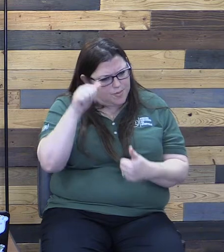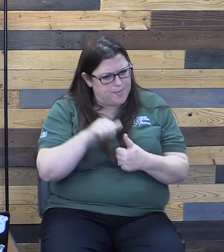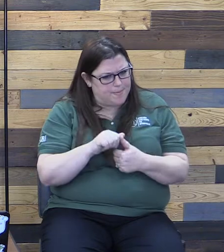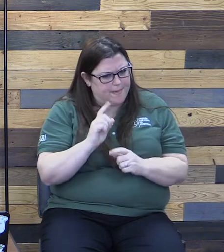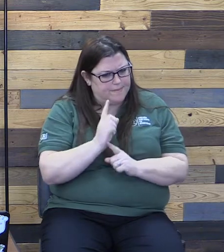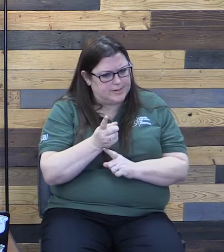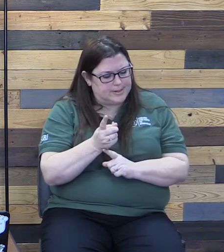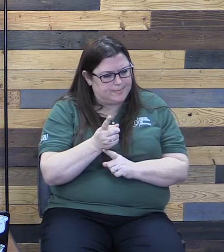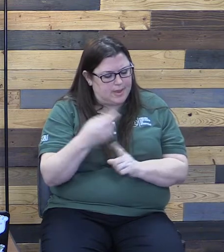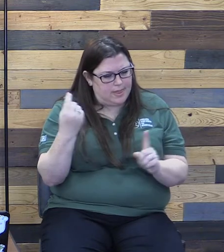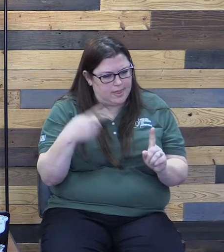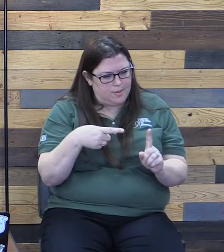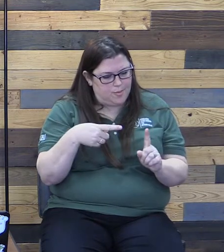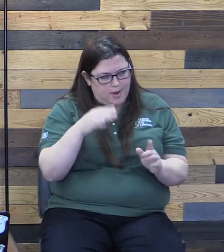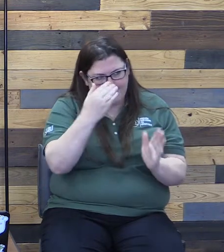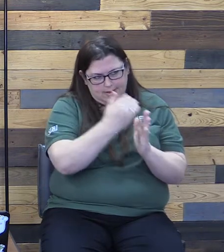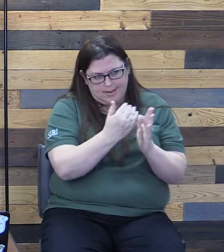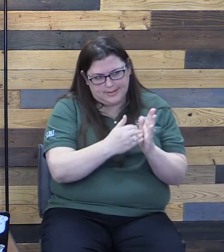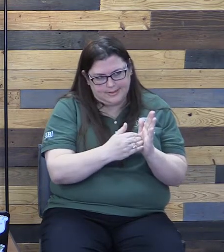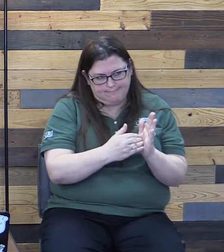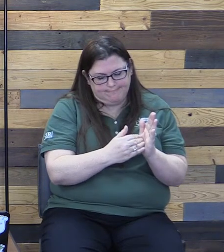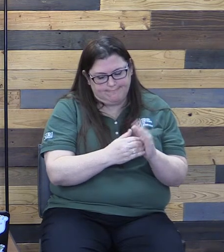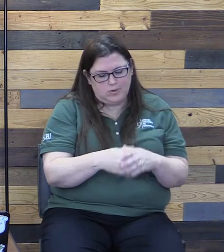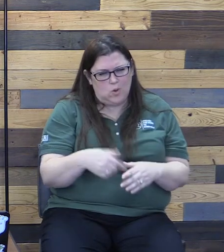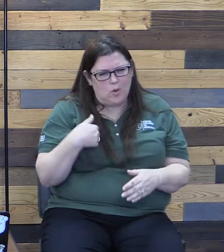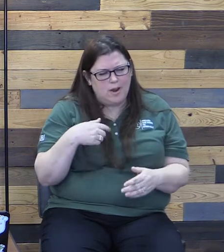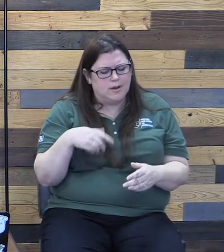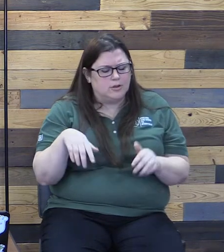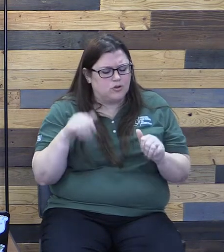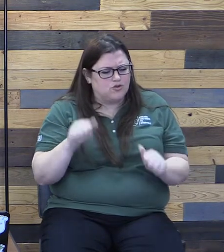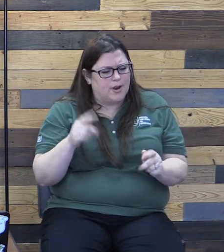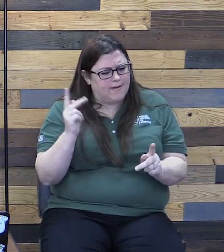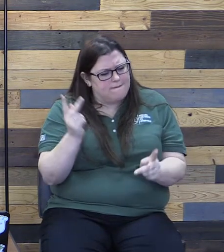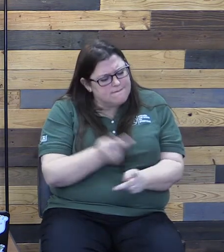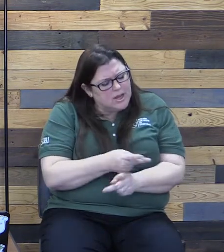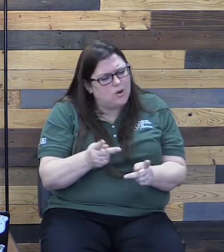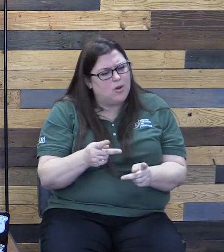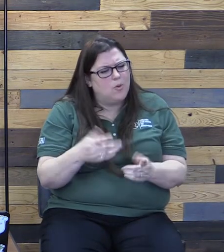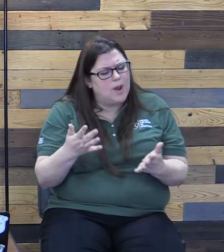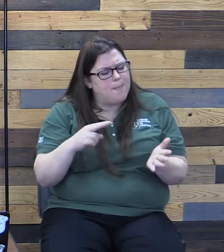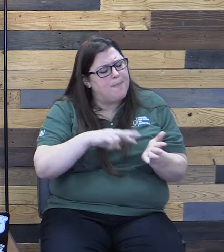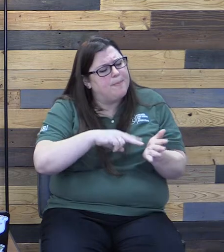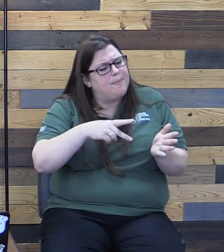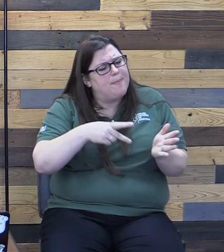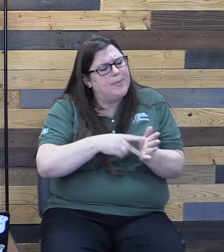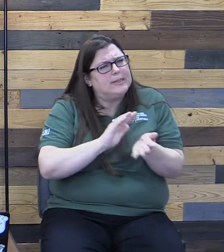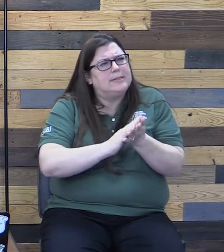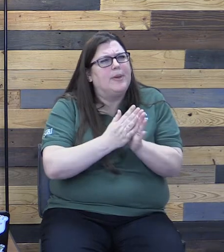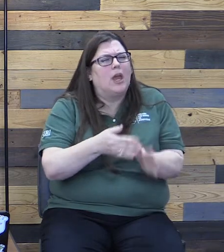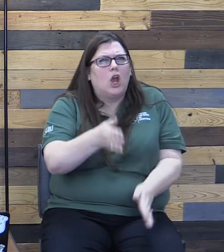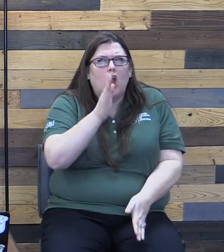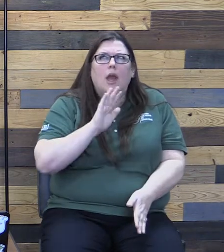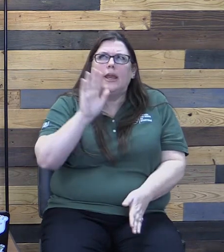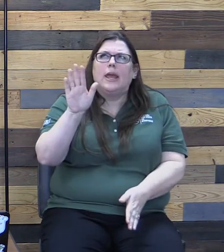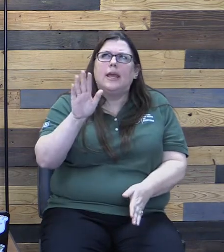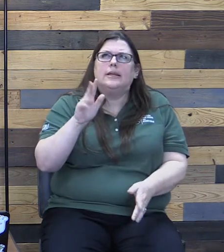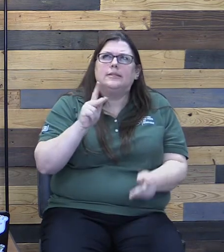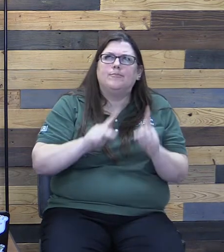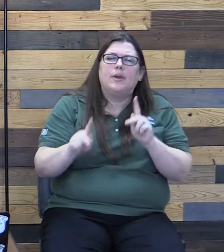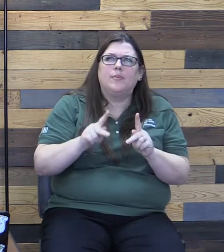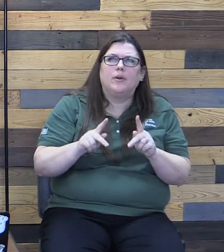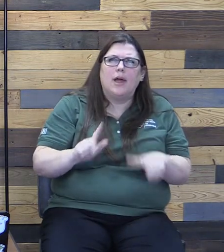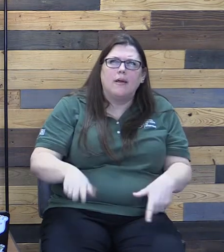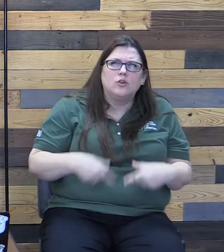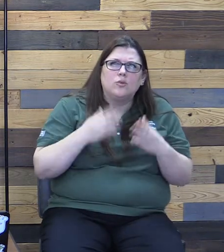what our point of this lesson is. We're trying to figure out what it means to be God's people. what it means to be dwellers in his kingdom.